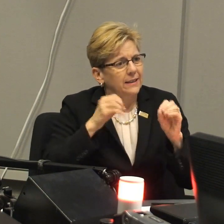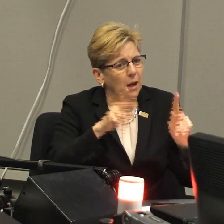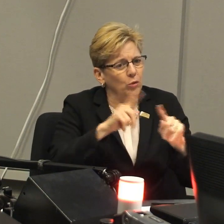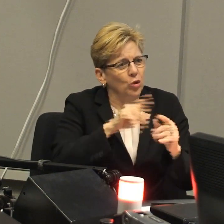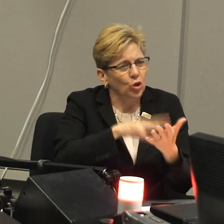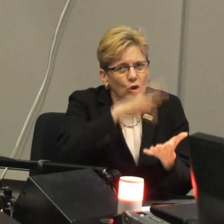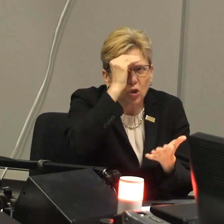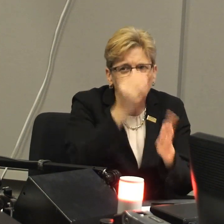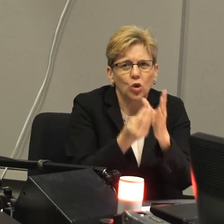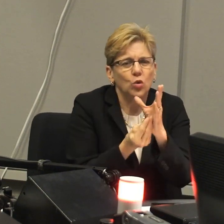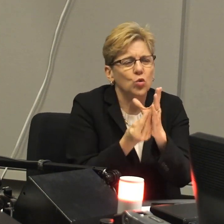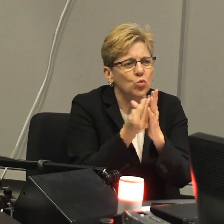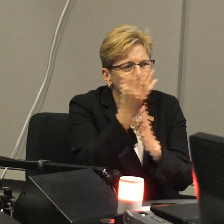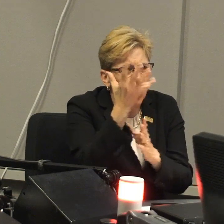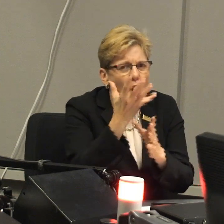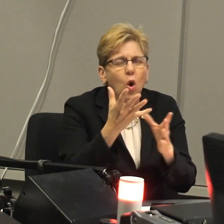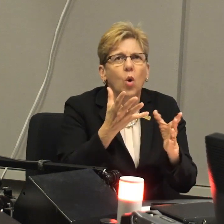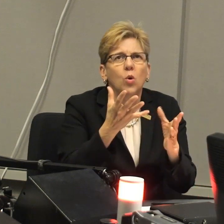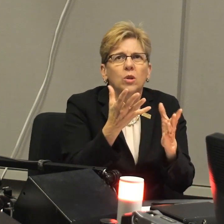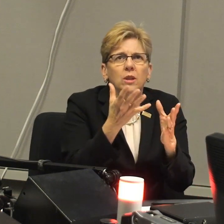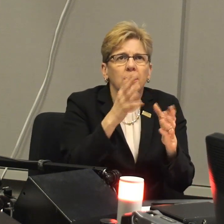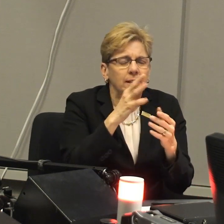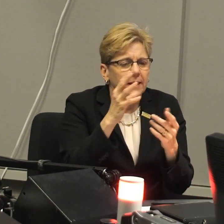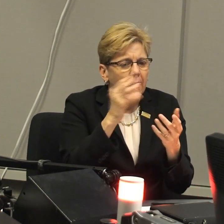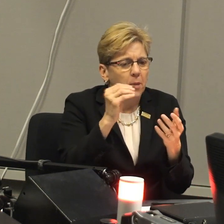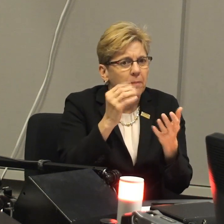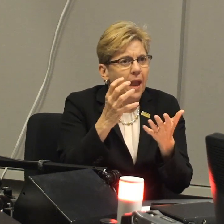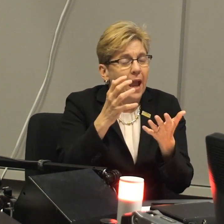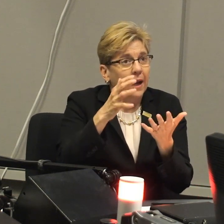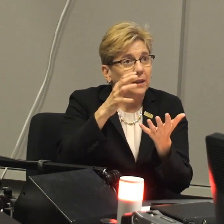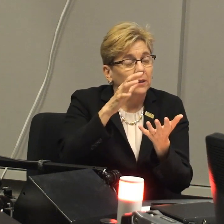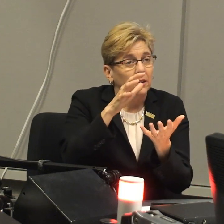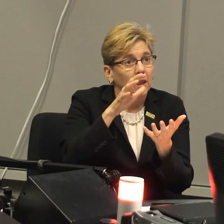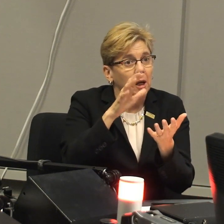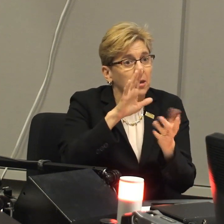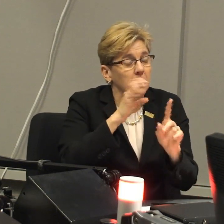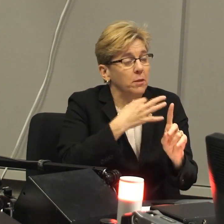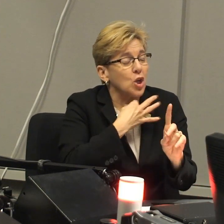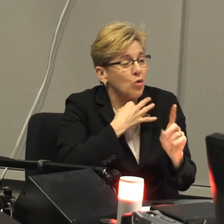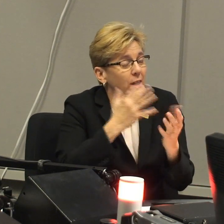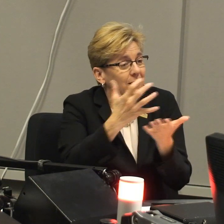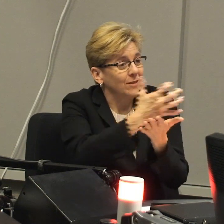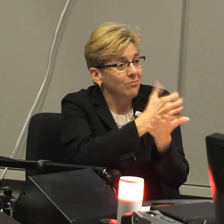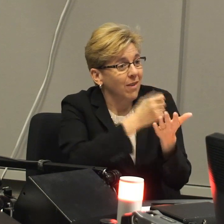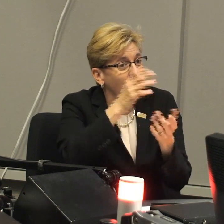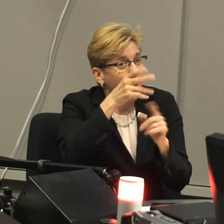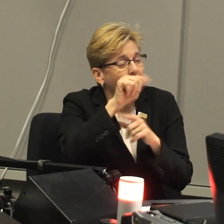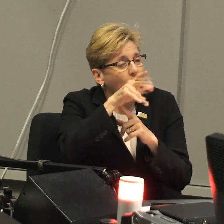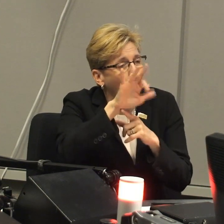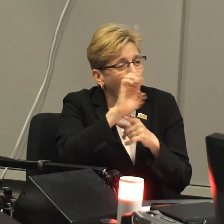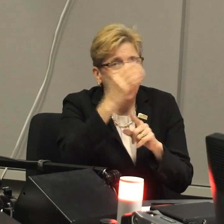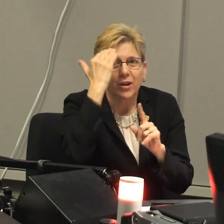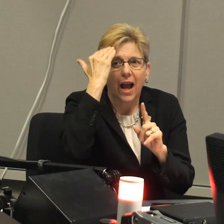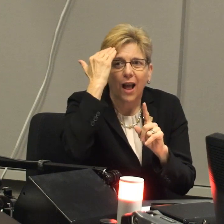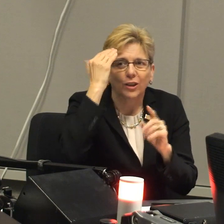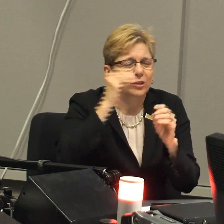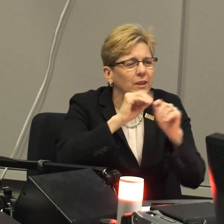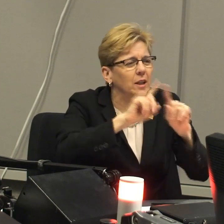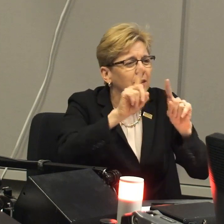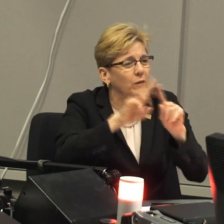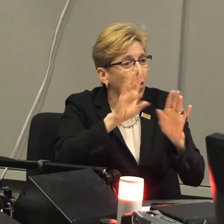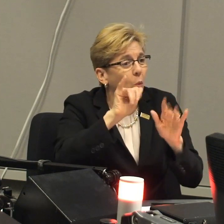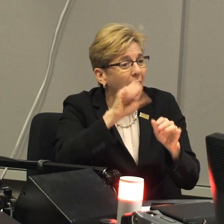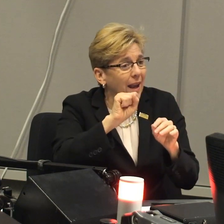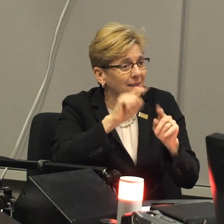important to make sure that our community has opportunities to learn and to grow. And not just that, but to be curious